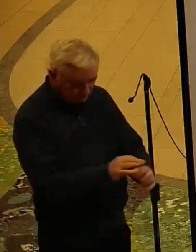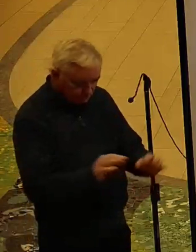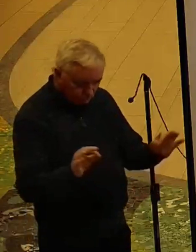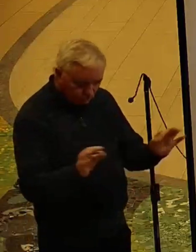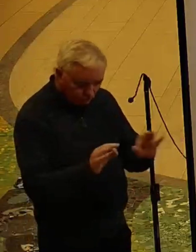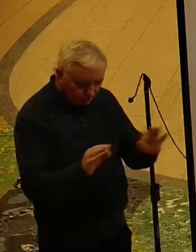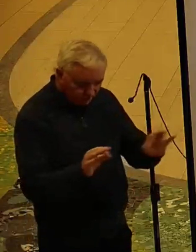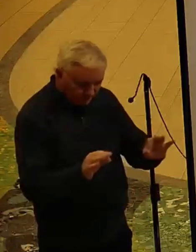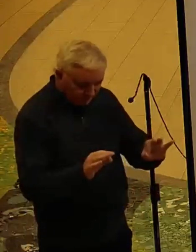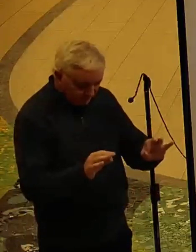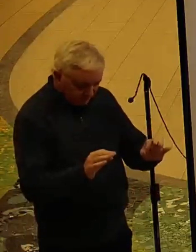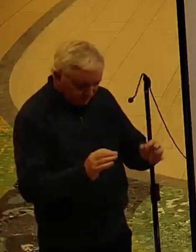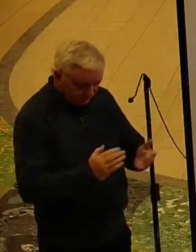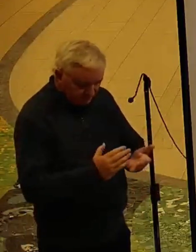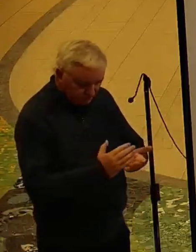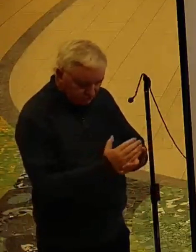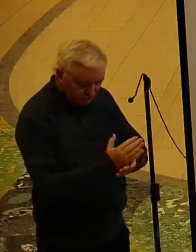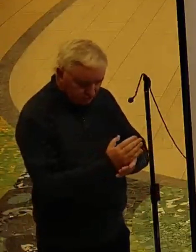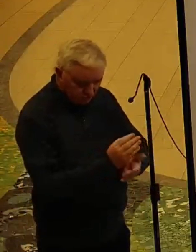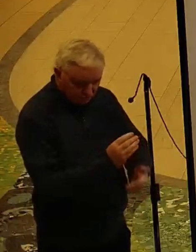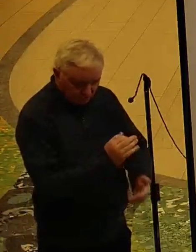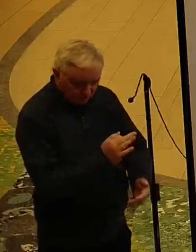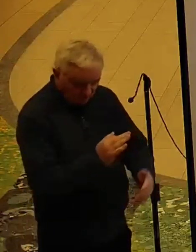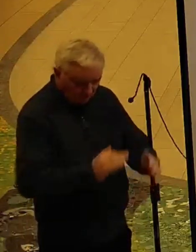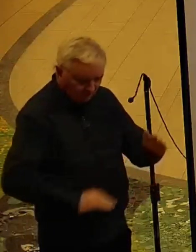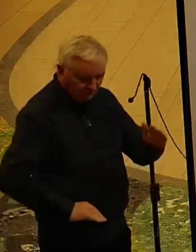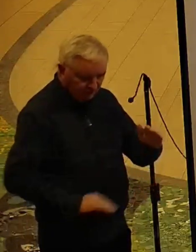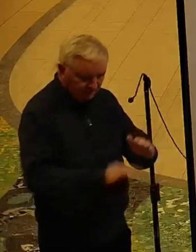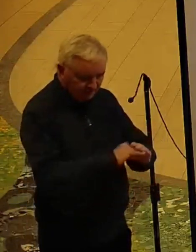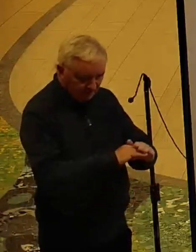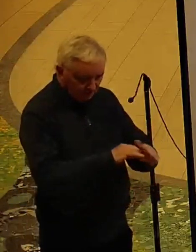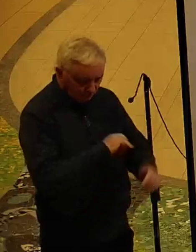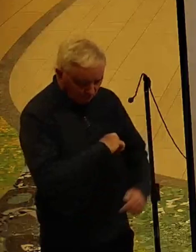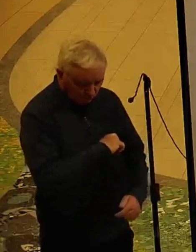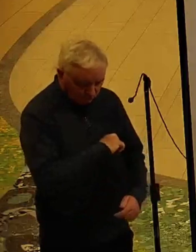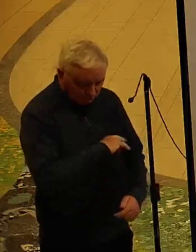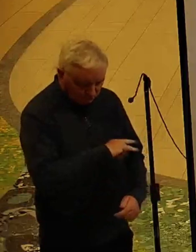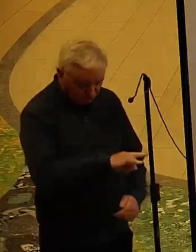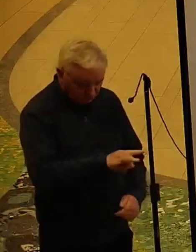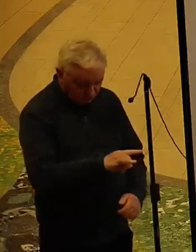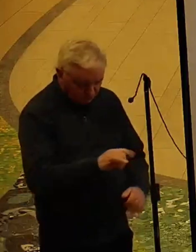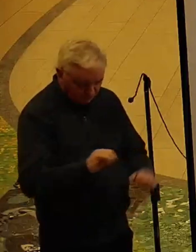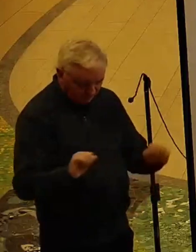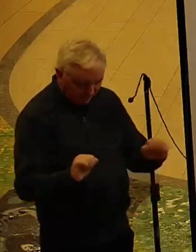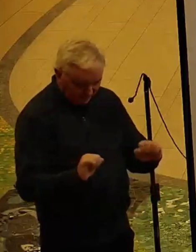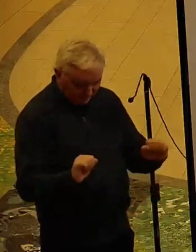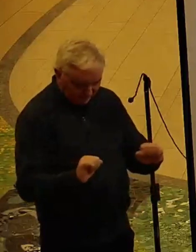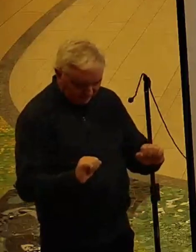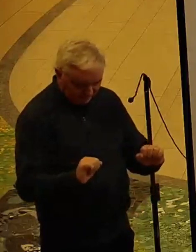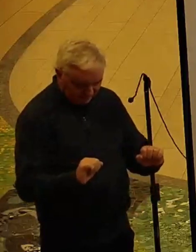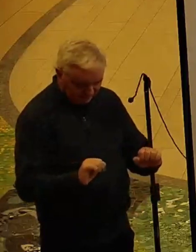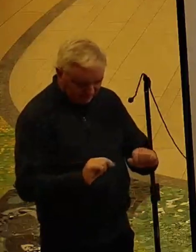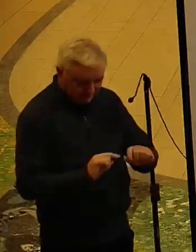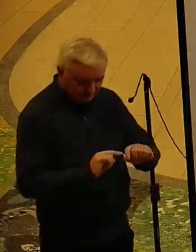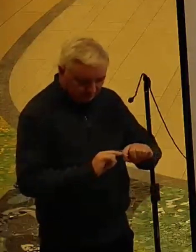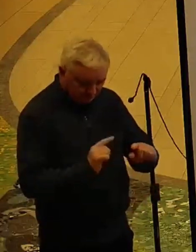Nobody is sure of the whole truth yet,